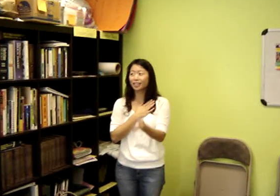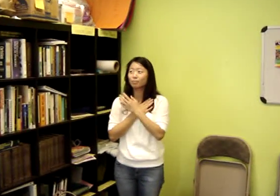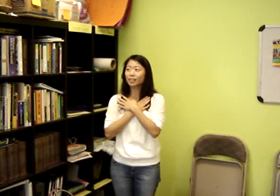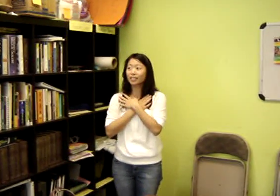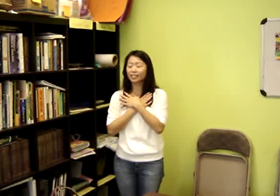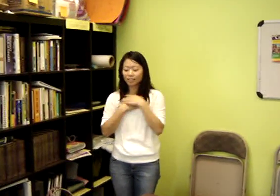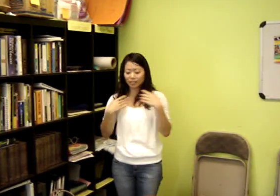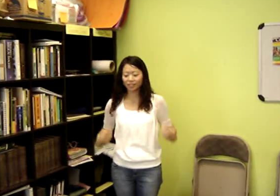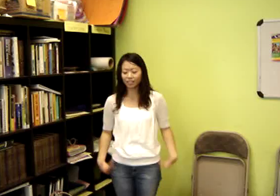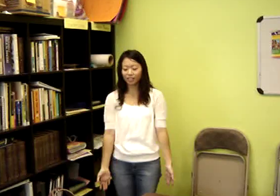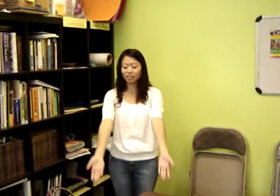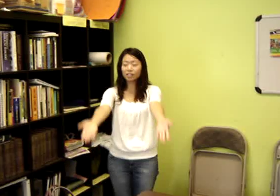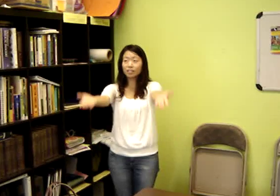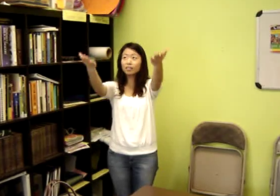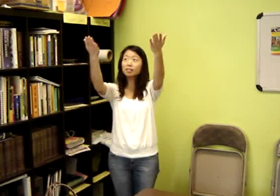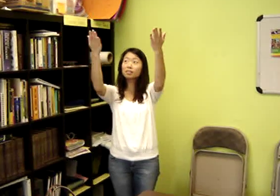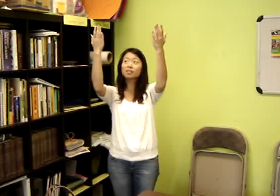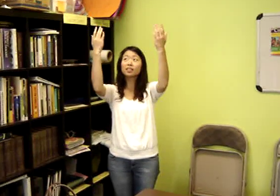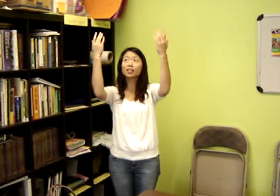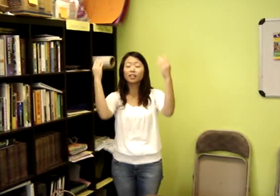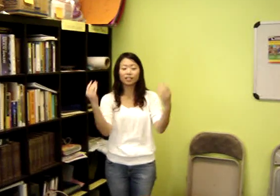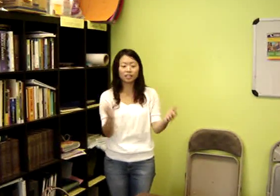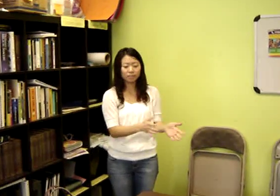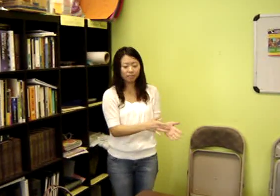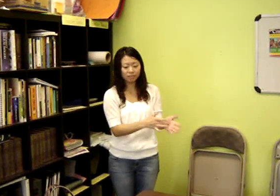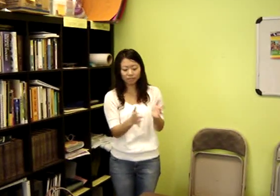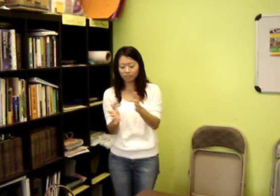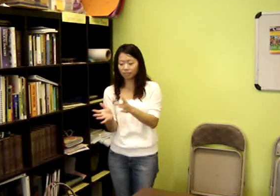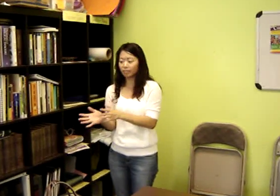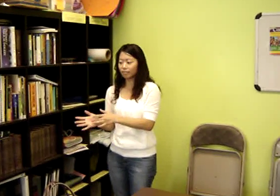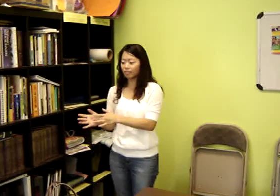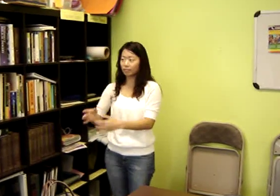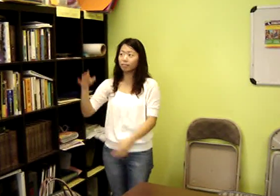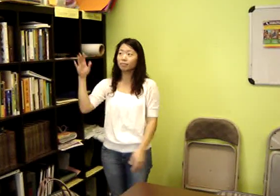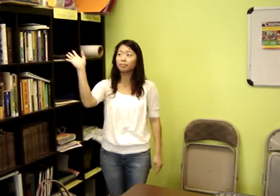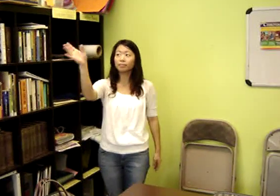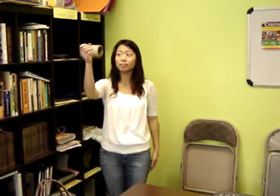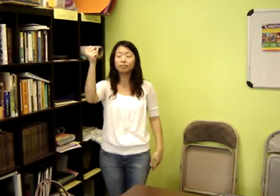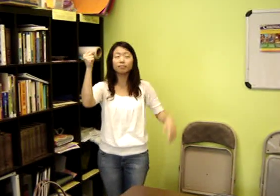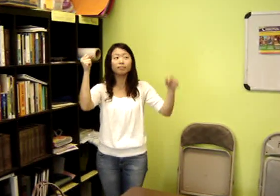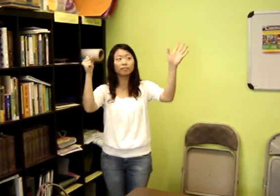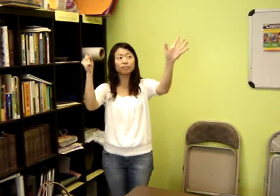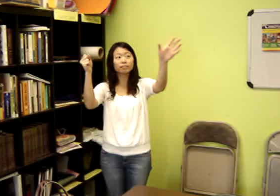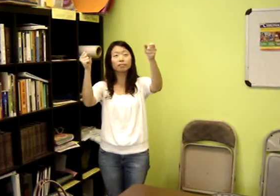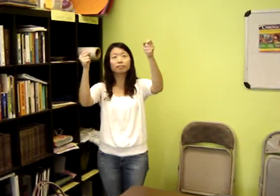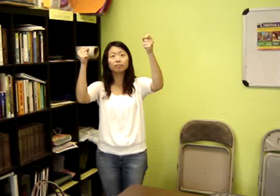needs to serve. Jesus, you are a faithful friend,